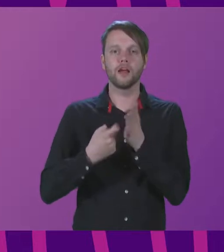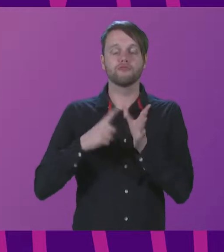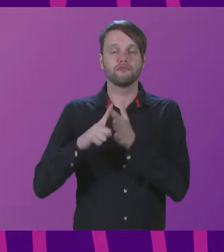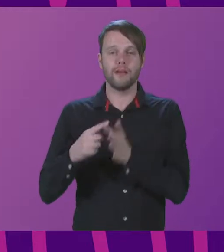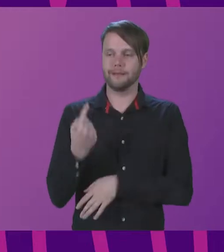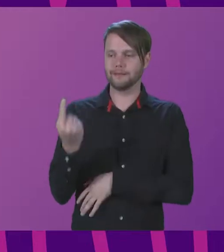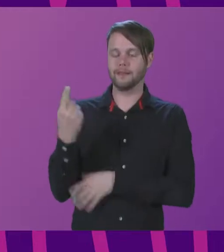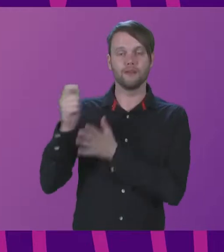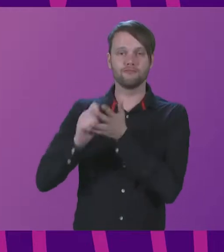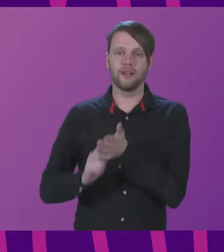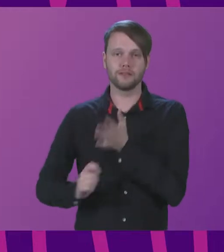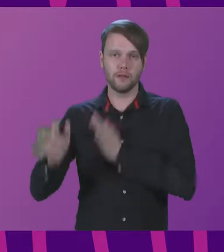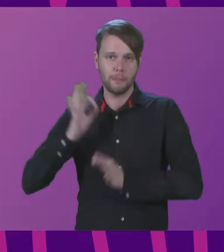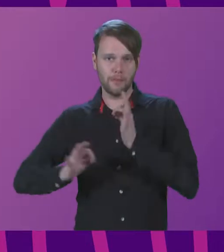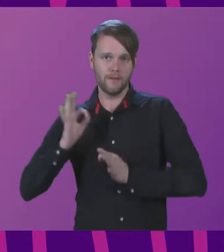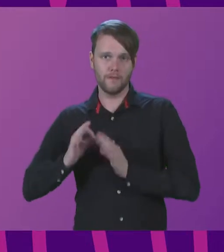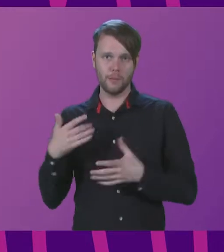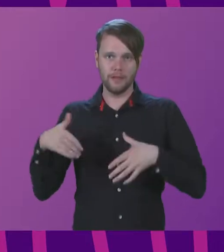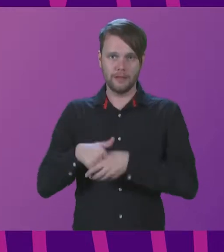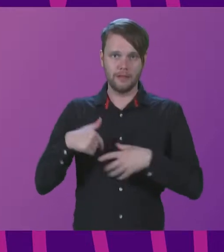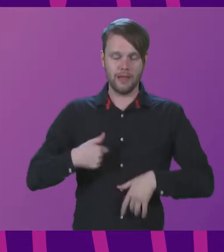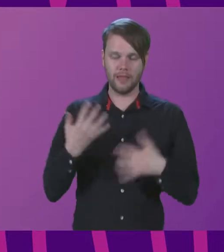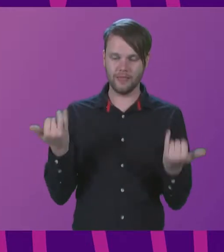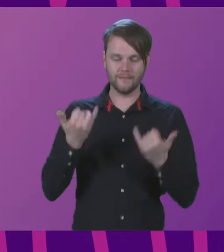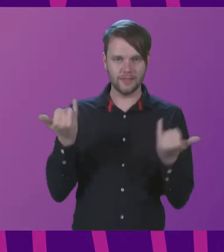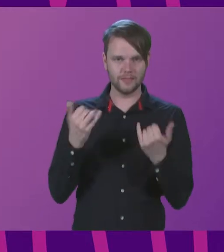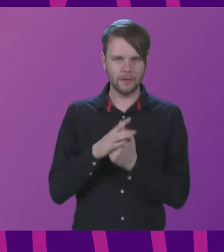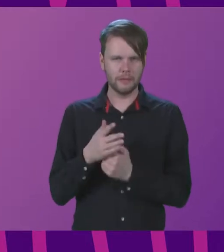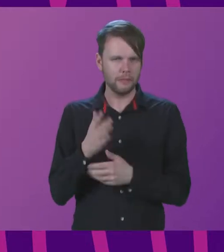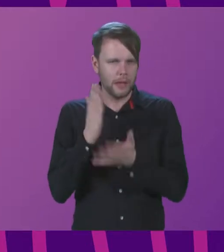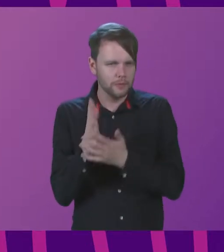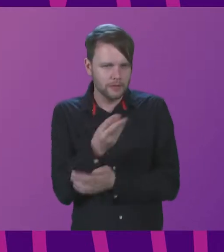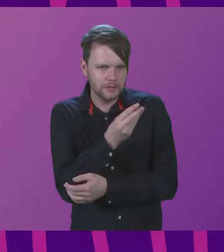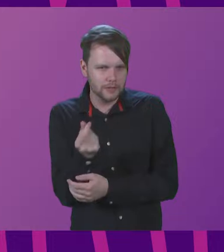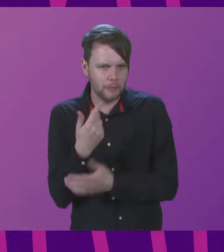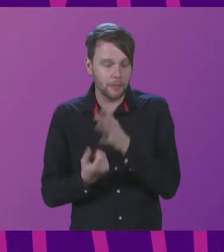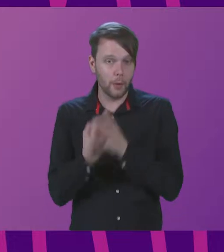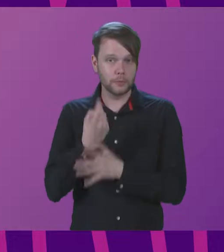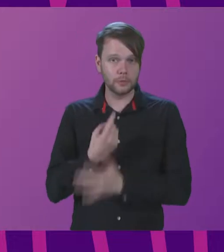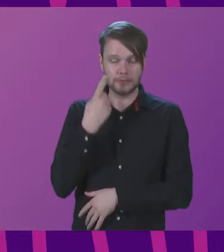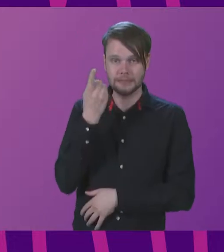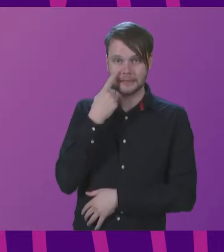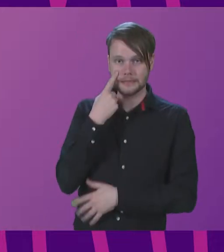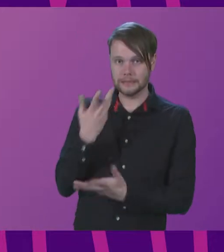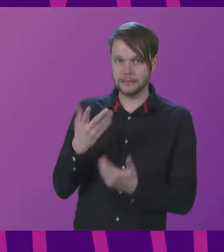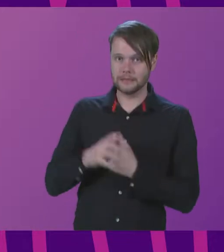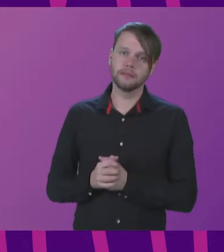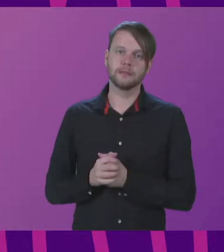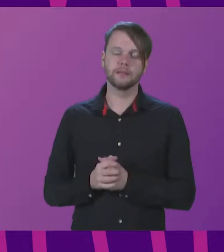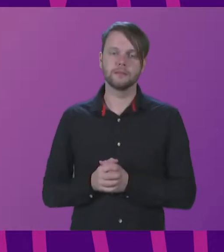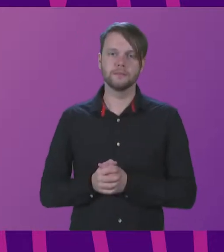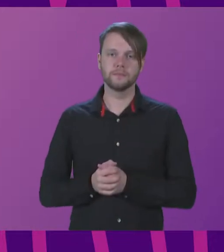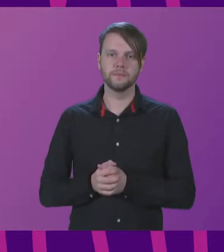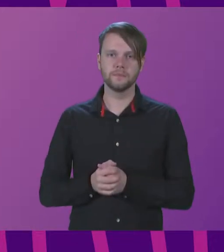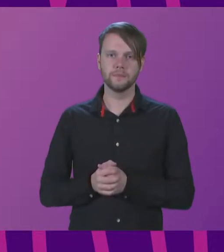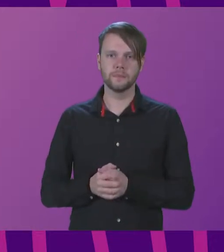writer and performer who is currently performing at this year's festival. I'm sure some of you may have had the opportunity to see Mandla Ray's show.